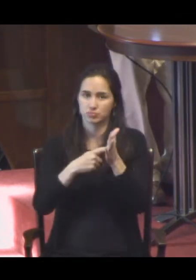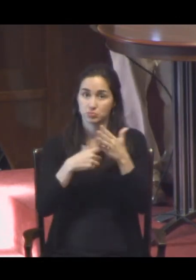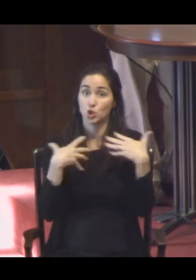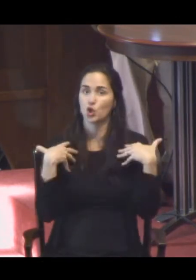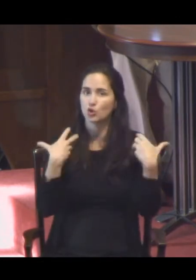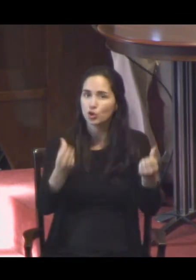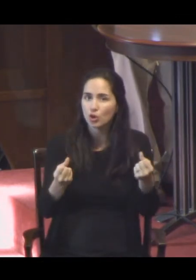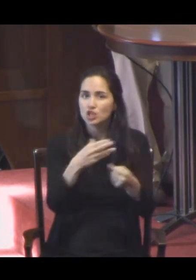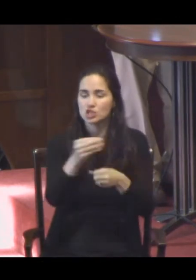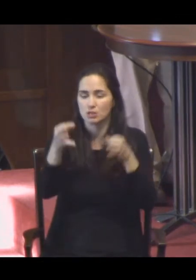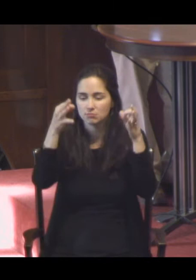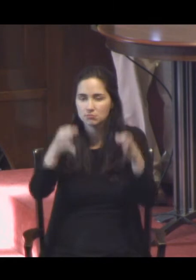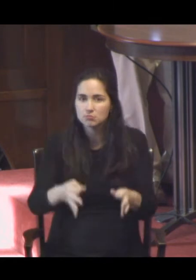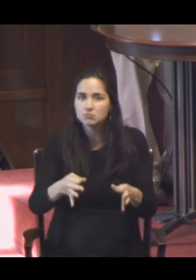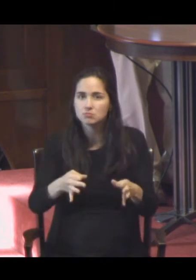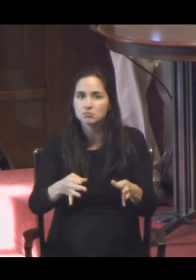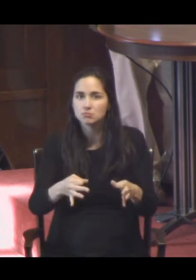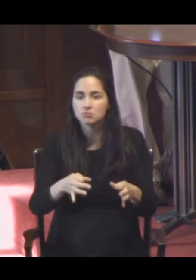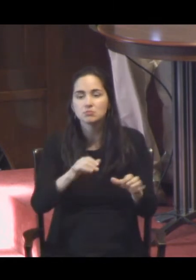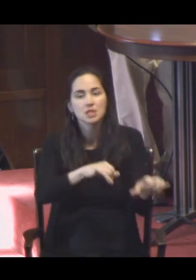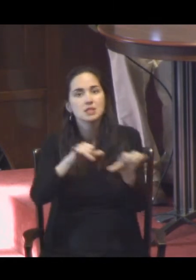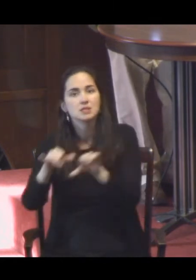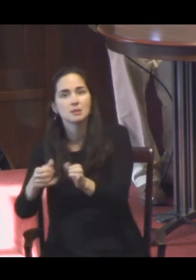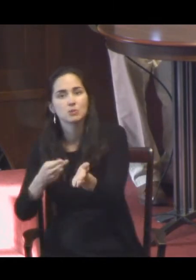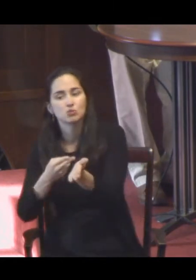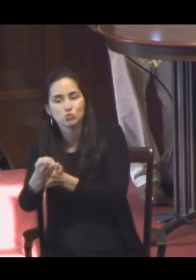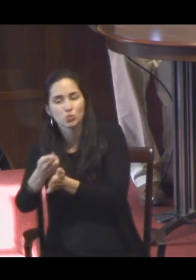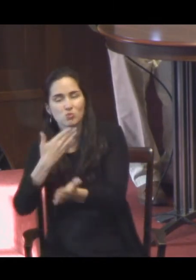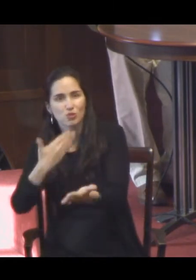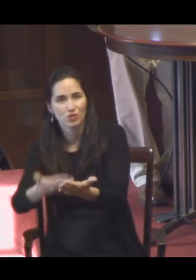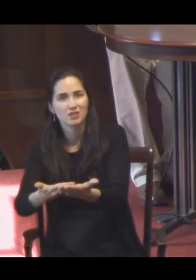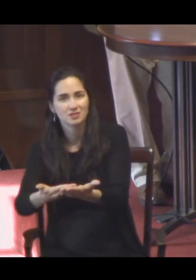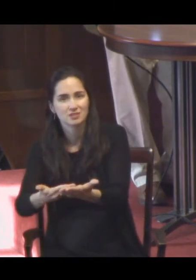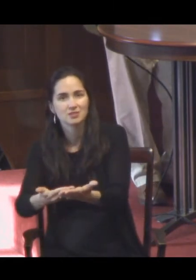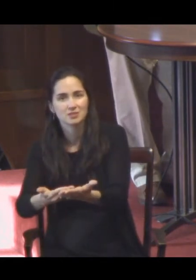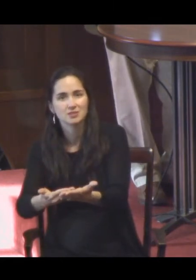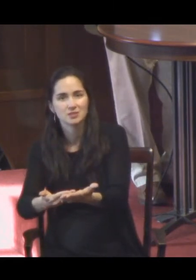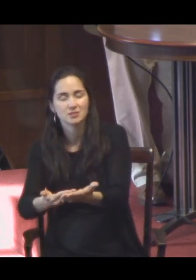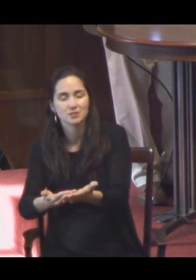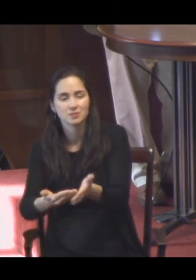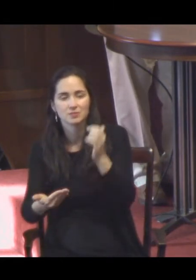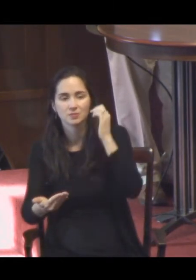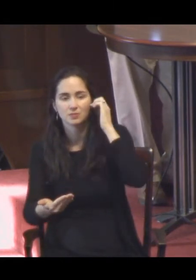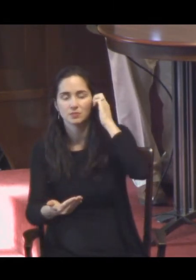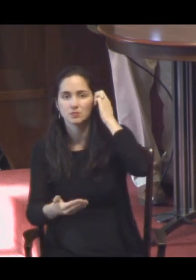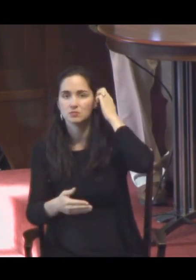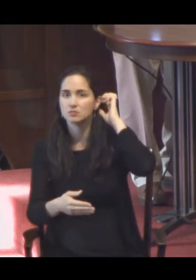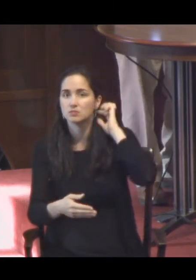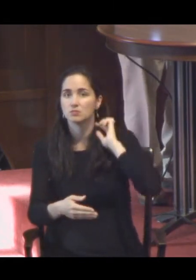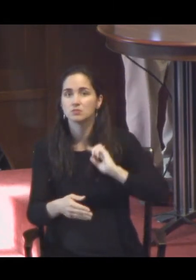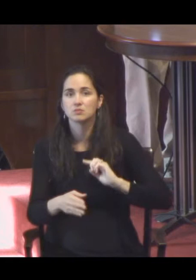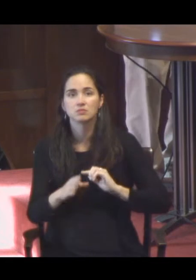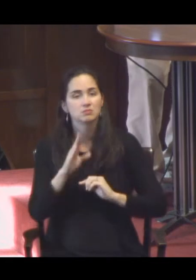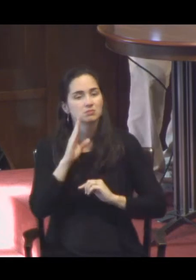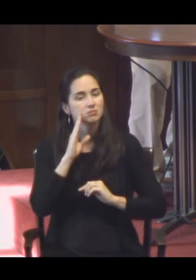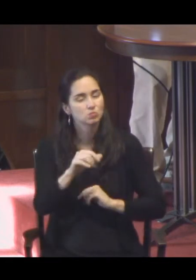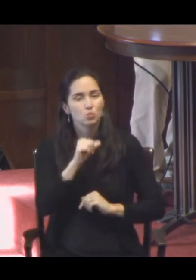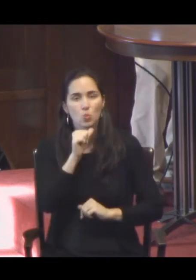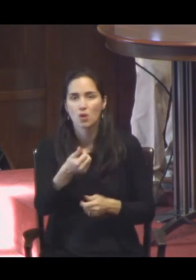as do truth and goodness. And she will not allow herself to be separated and banned from her two